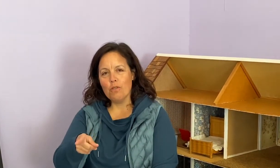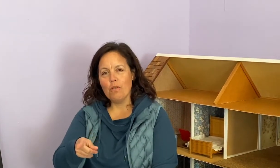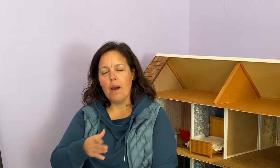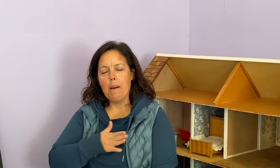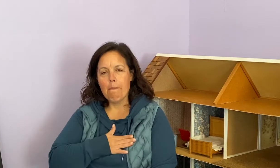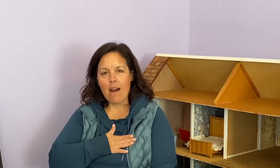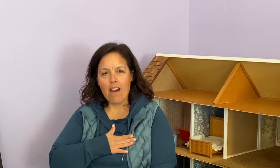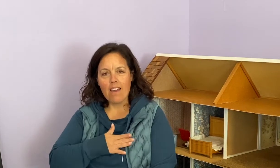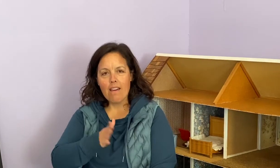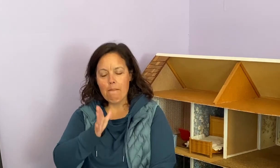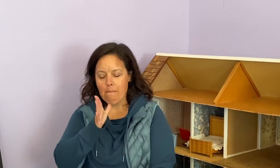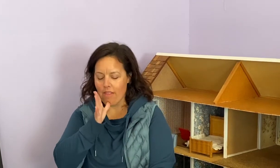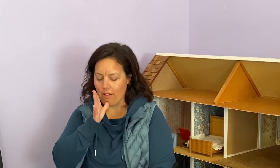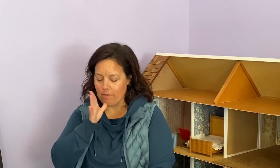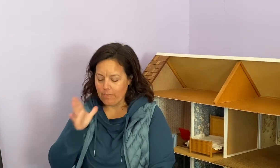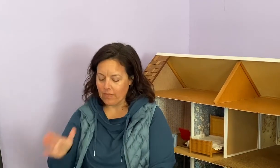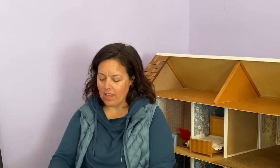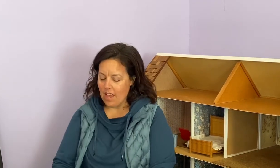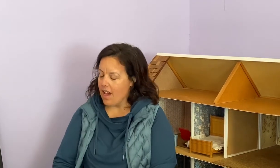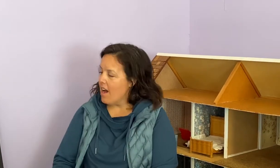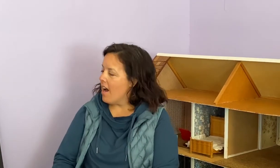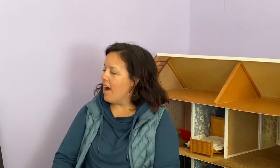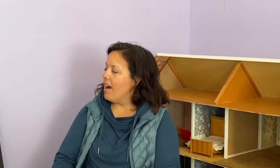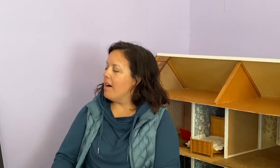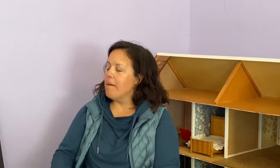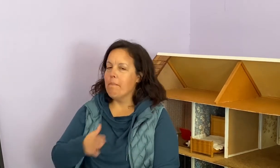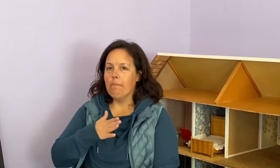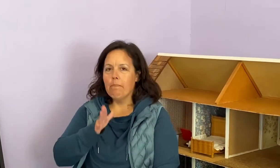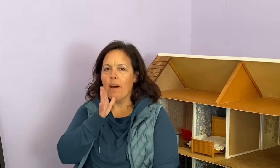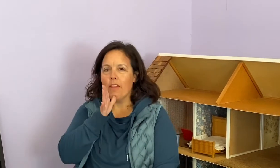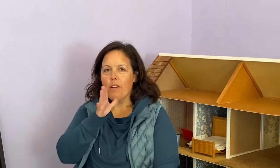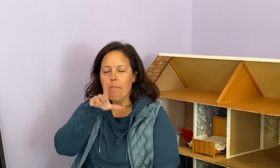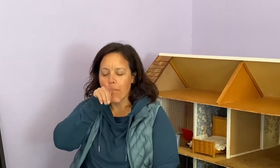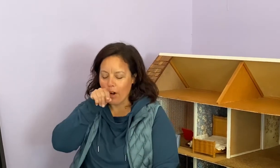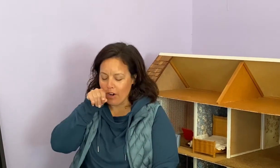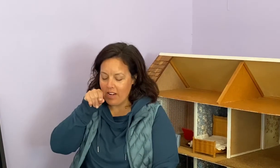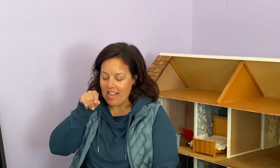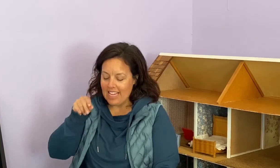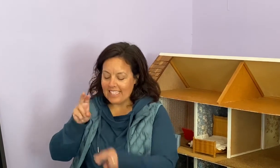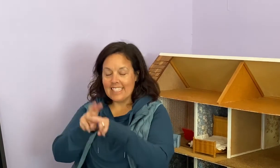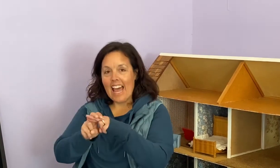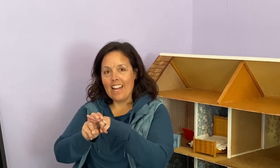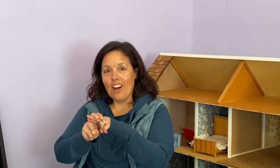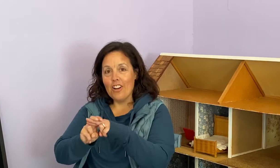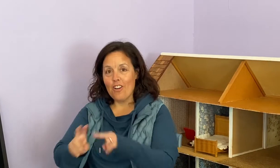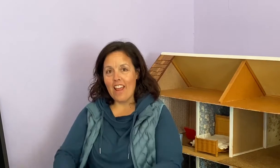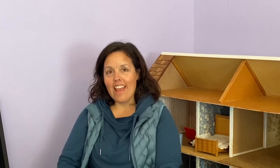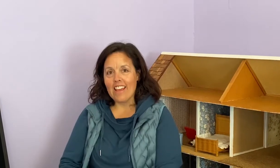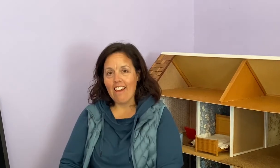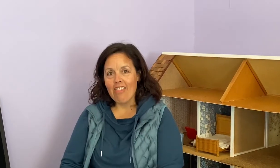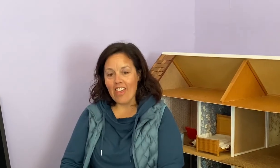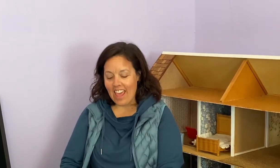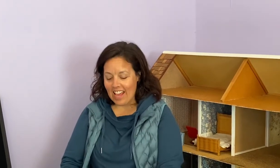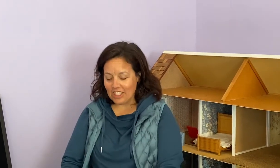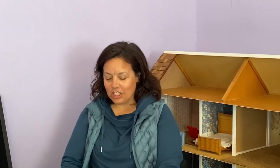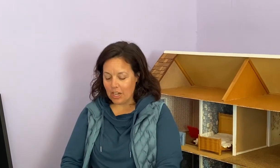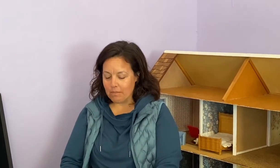My Mother? Mother Bird sat on her egg. The egg jumped.